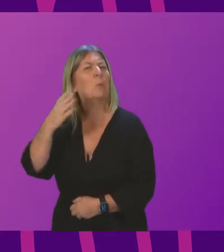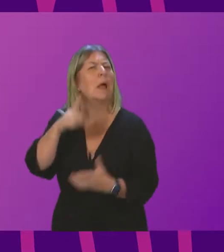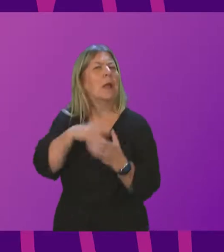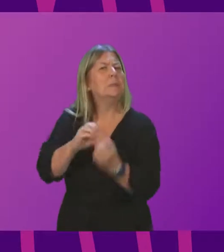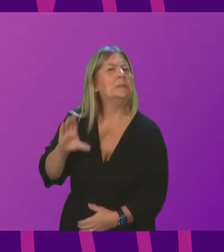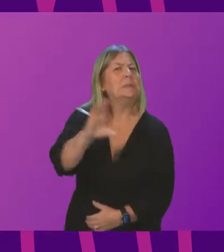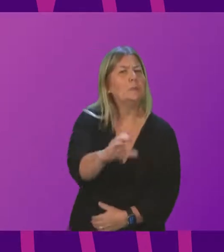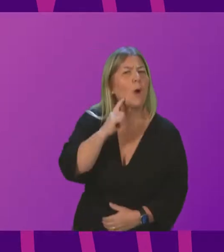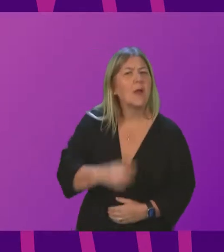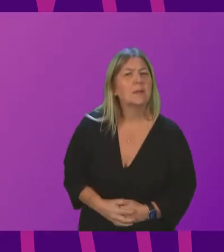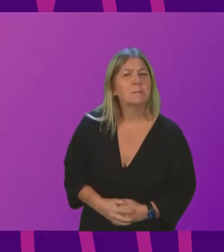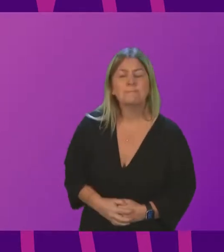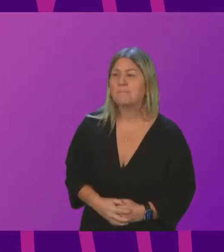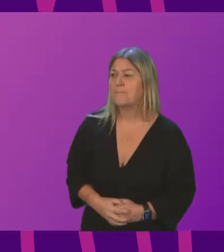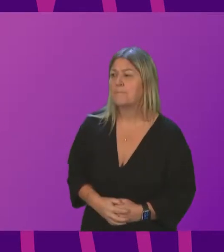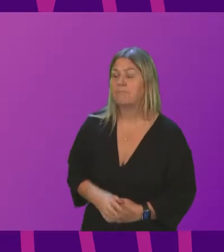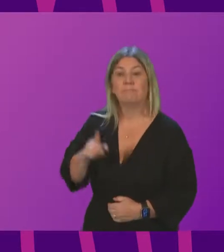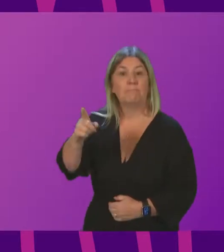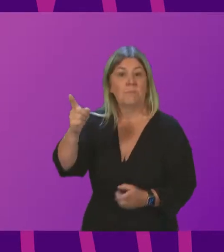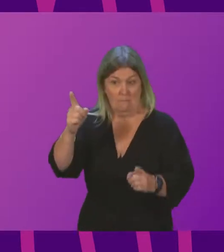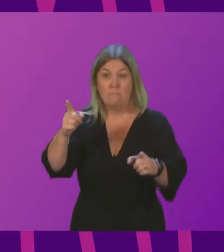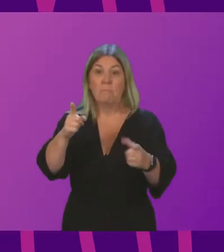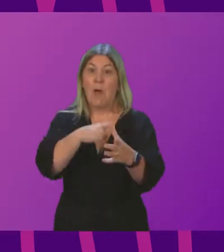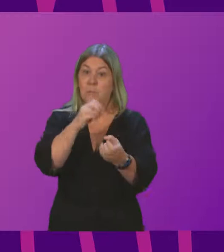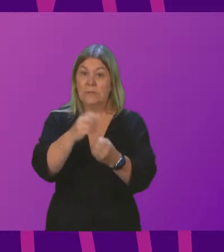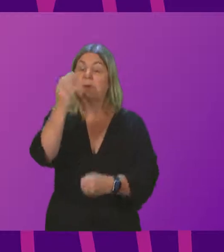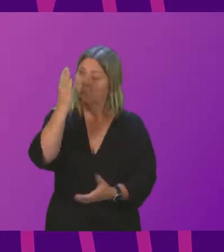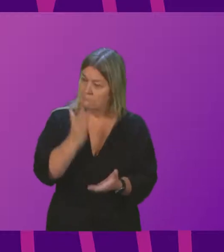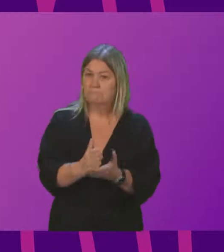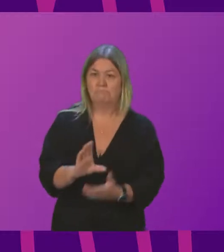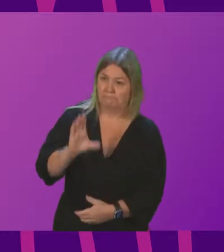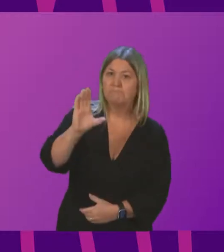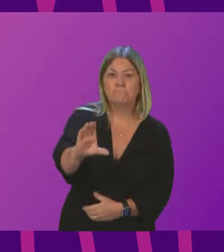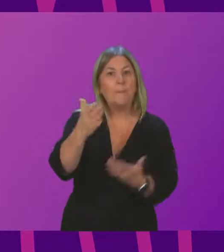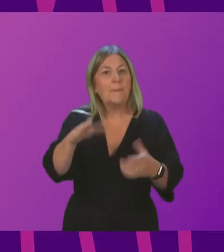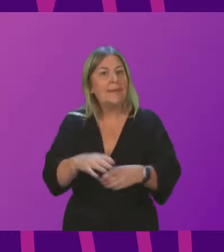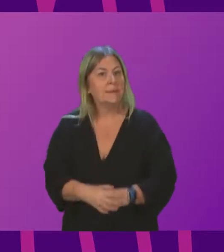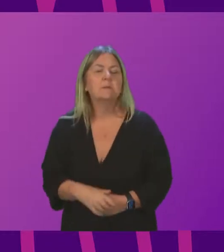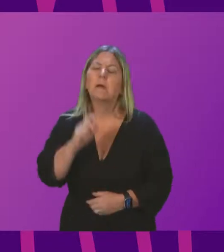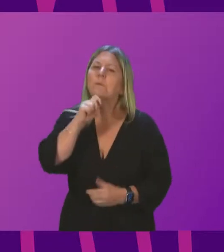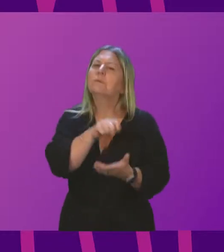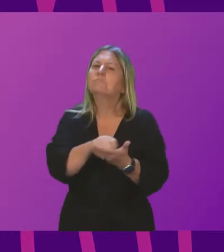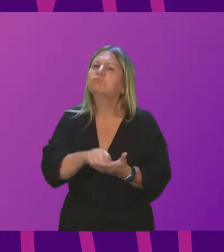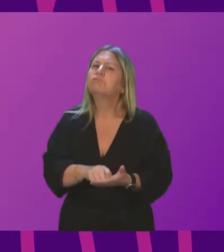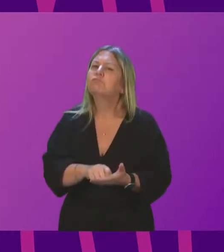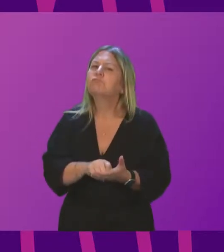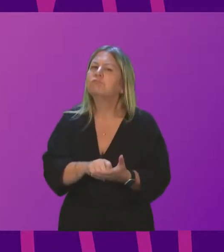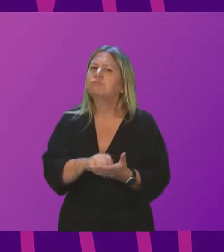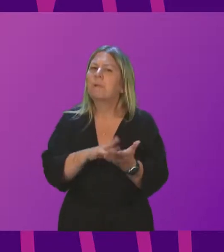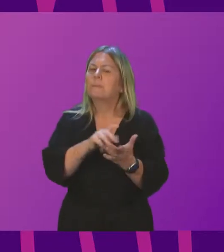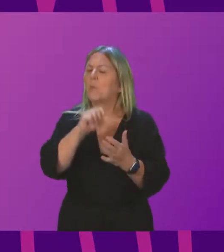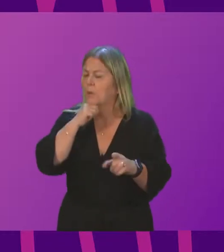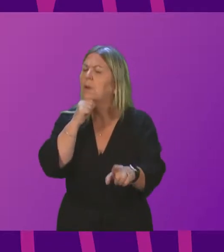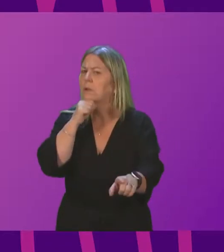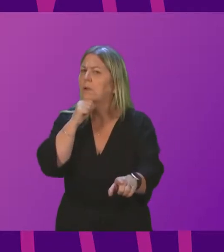they are due. I'll look into the particular issue of the timing of payments to Aberdeen City Council and write to the member. But councils have had